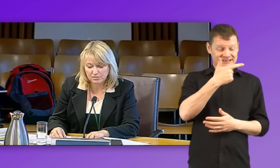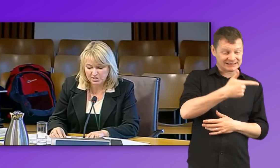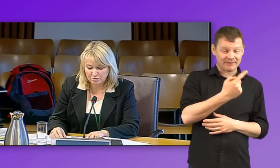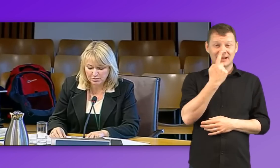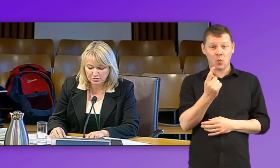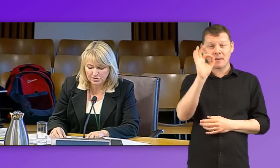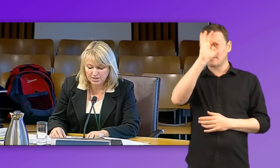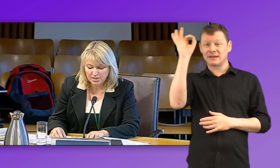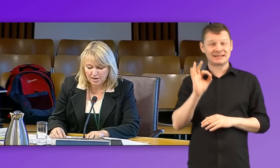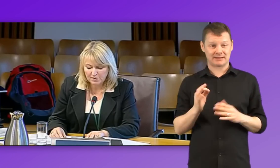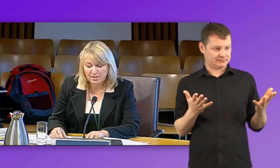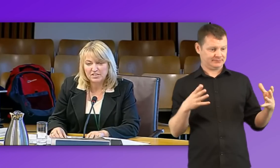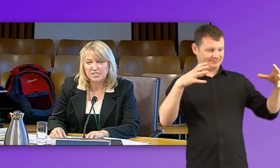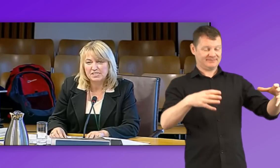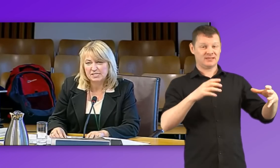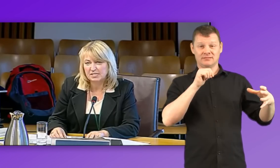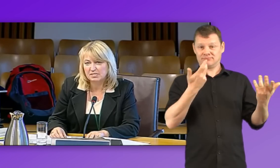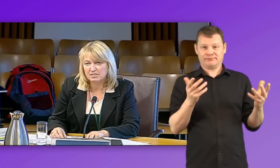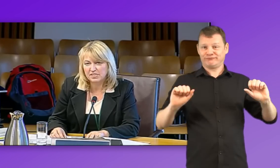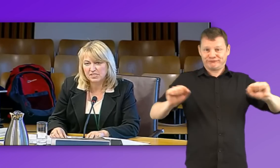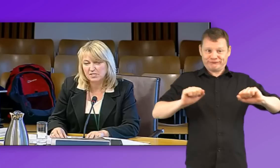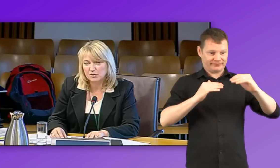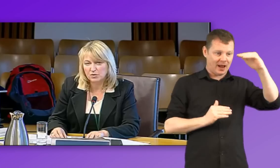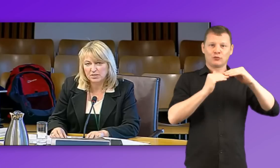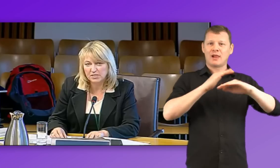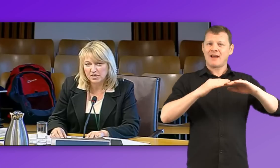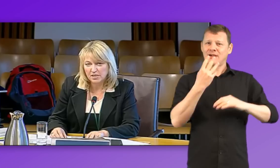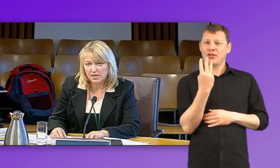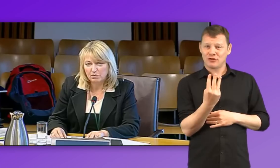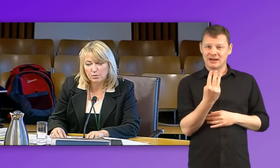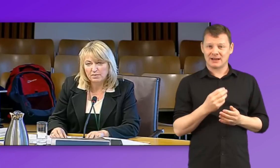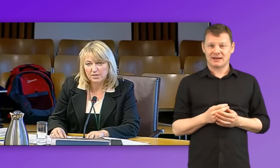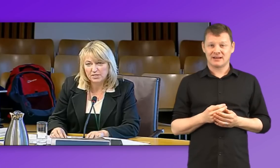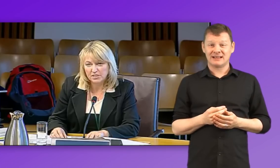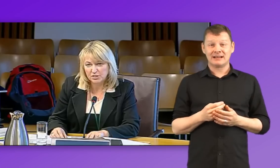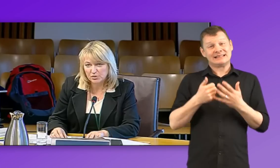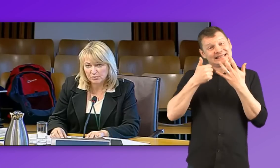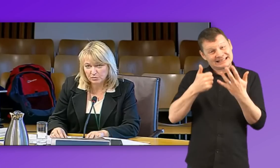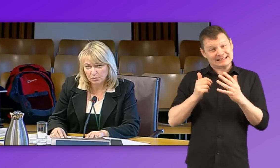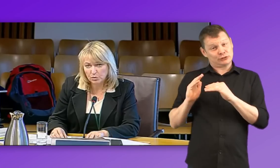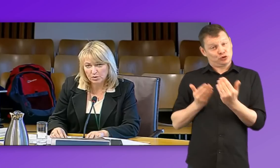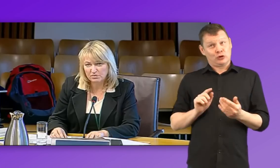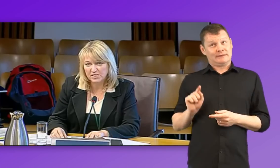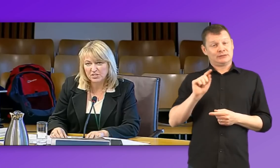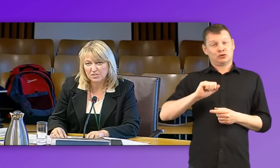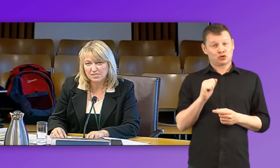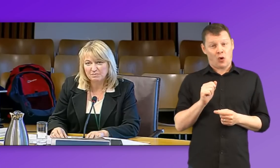3 or beyond. And there are actually six services in Scotland where there are teachers with no qualifications in